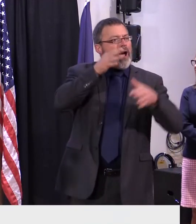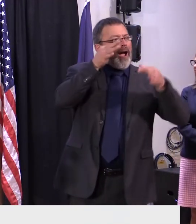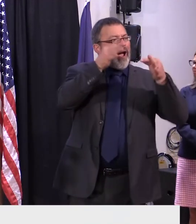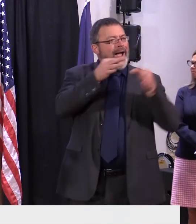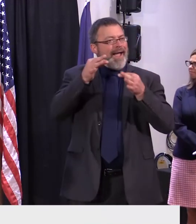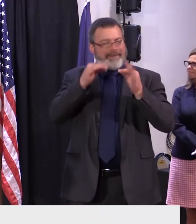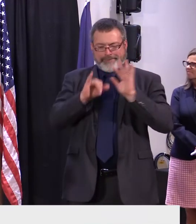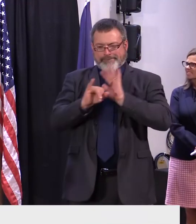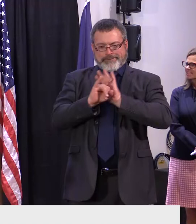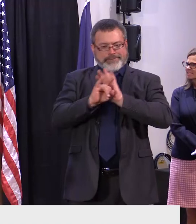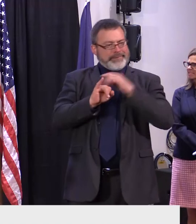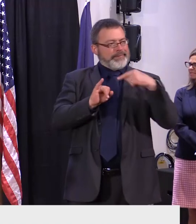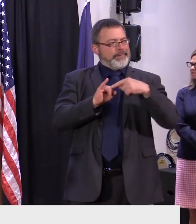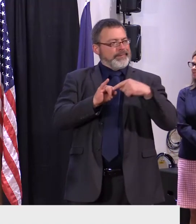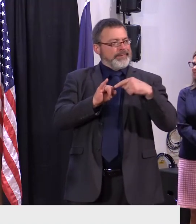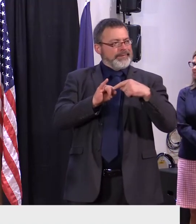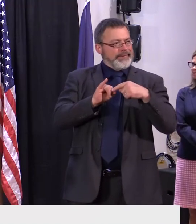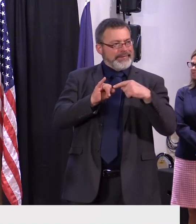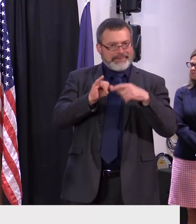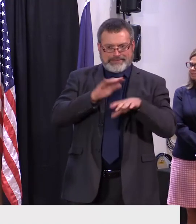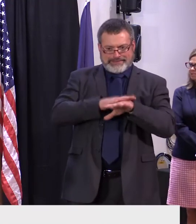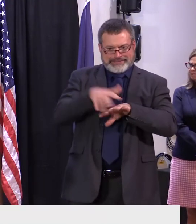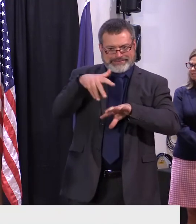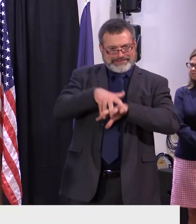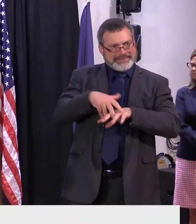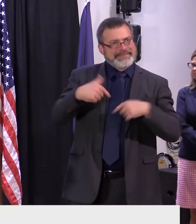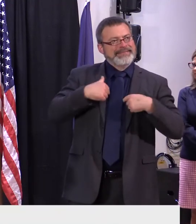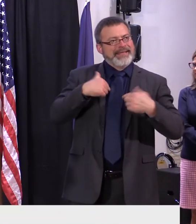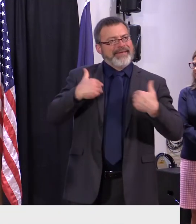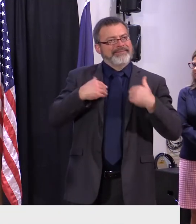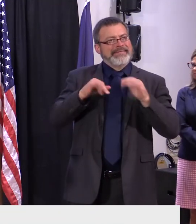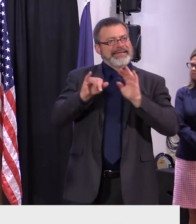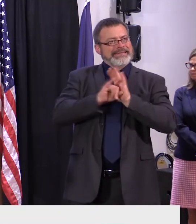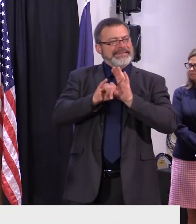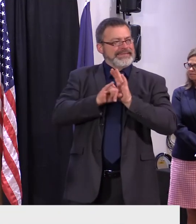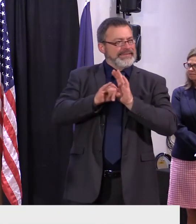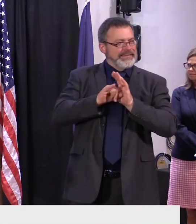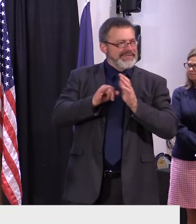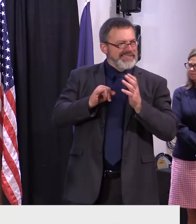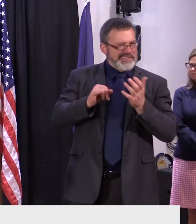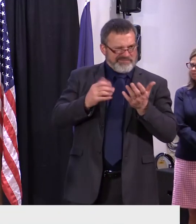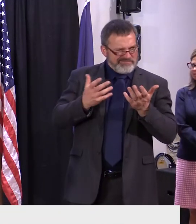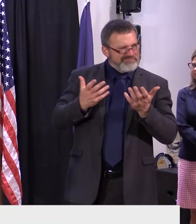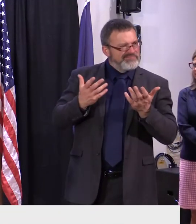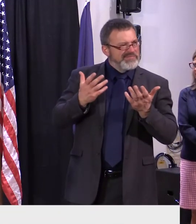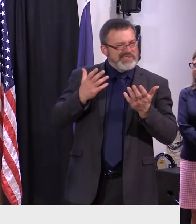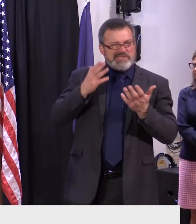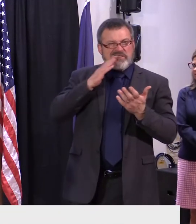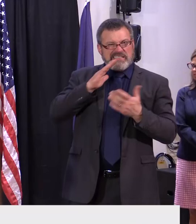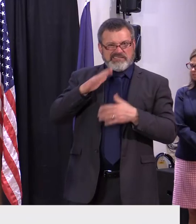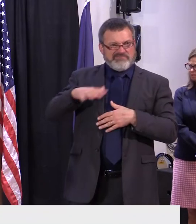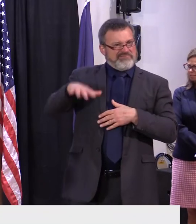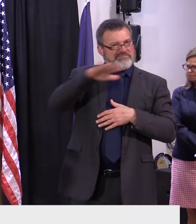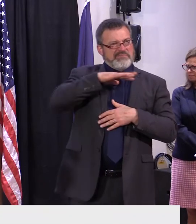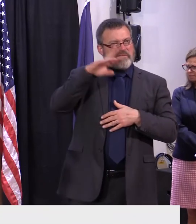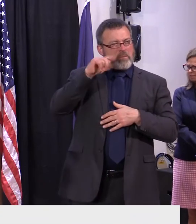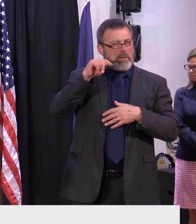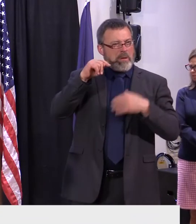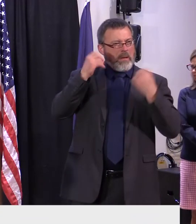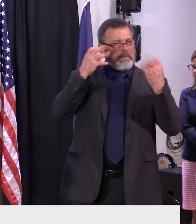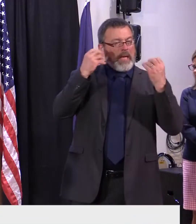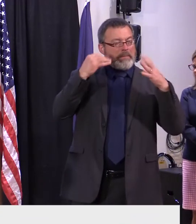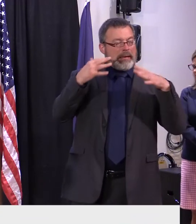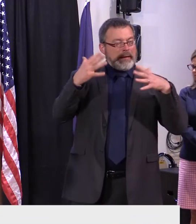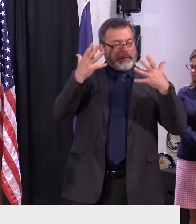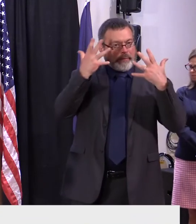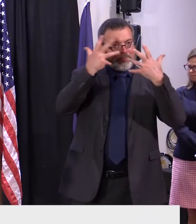indigeneity um you know our state has a process um but those from odinac would argue that